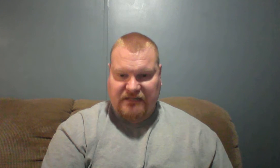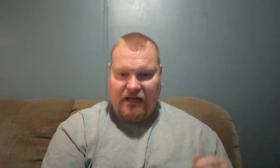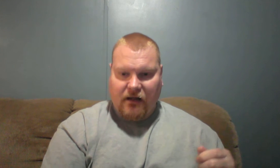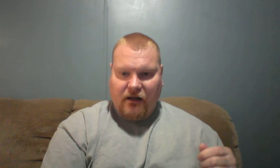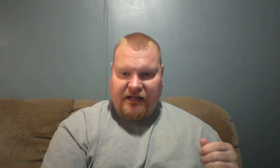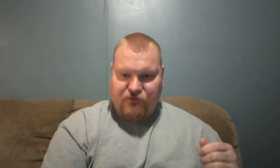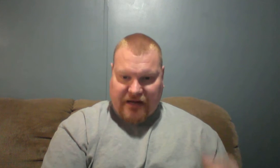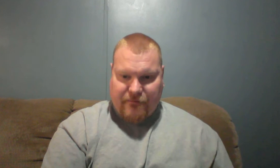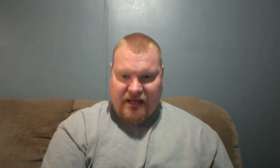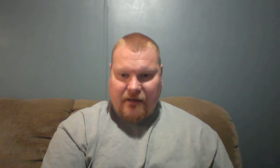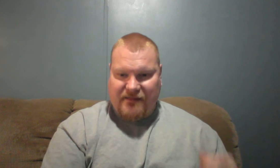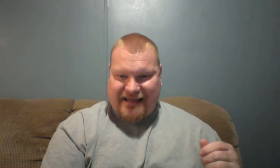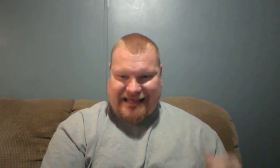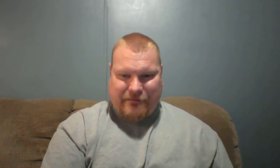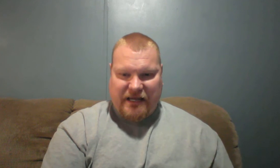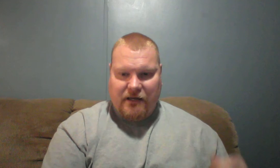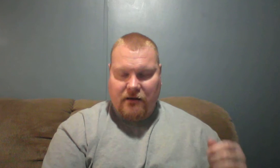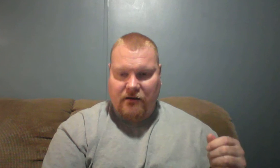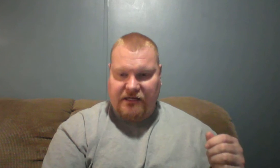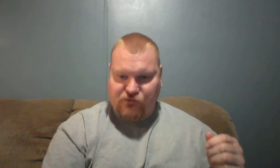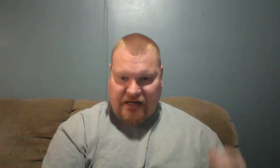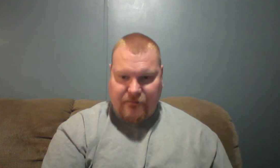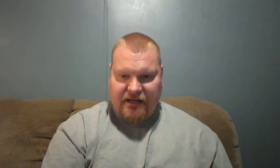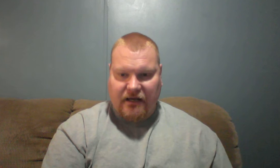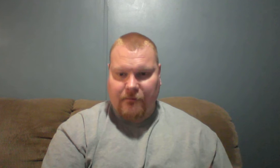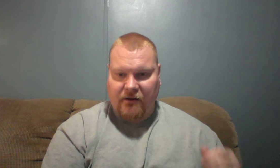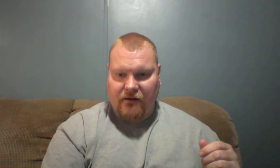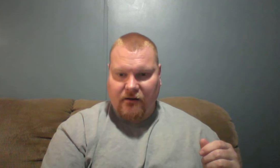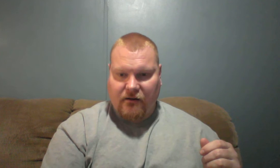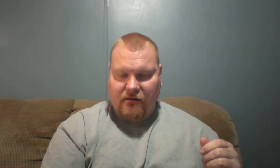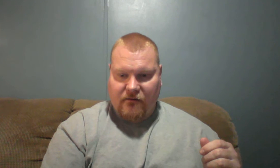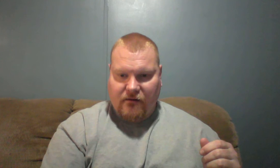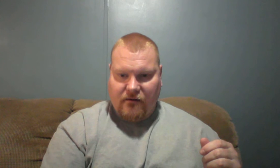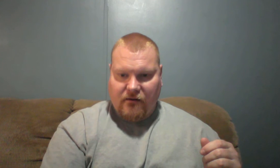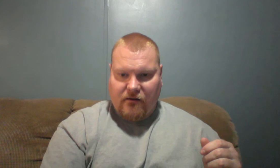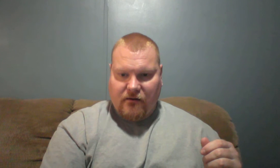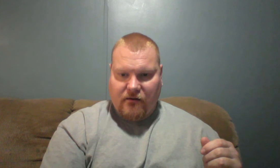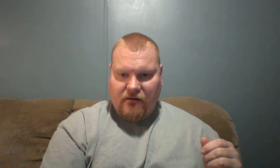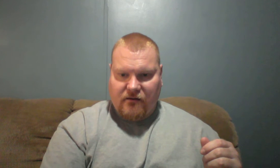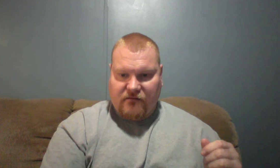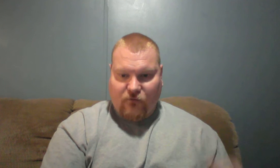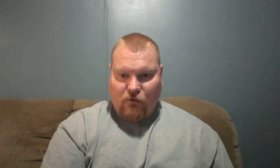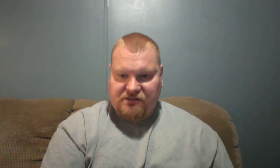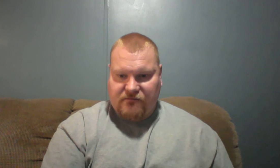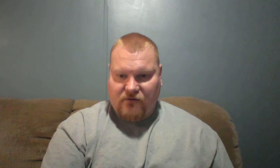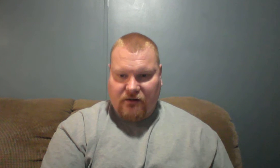It's ramping up. The enemy is ramping up the forces of darkness.